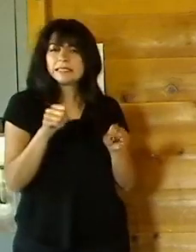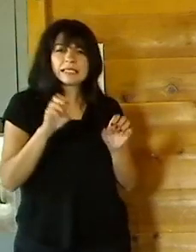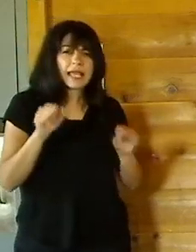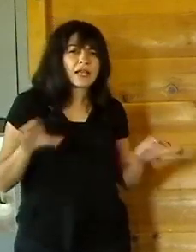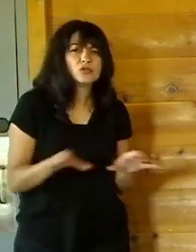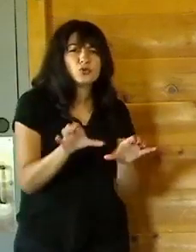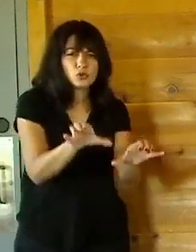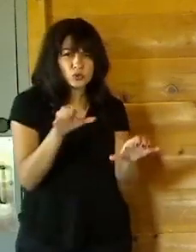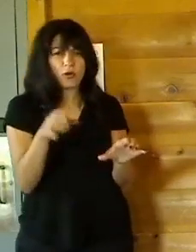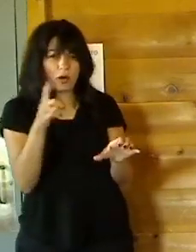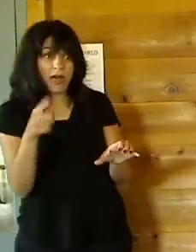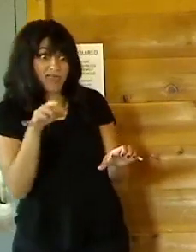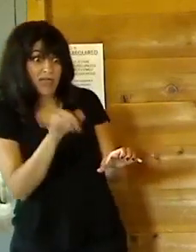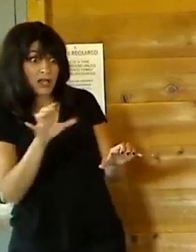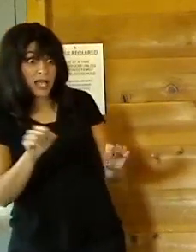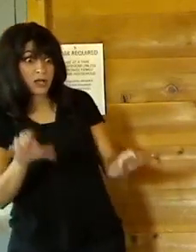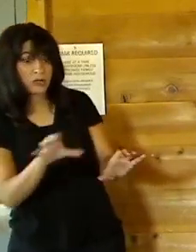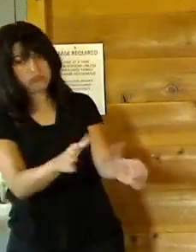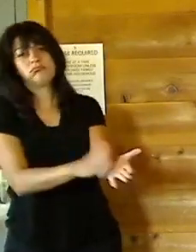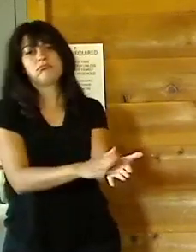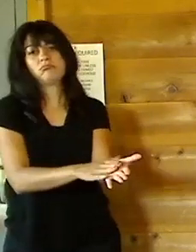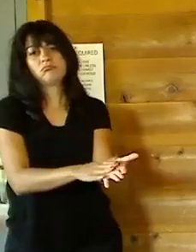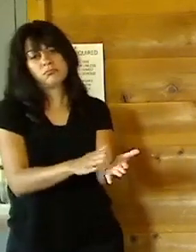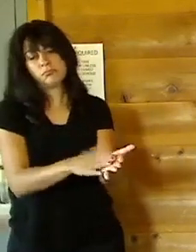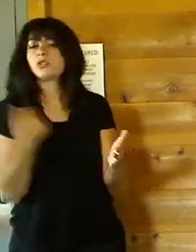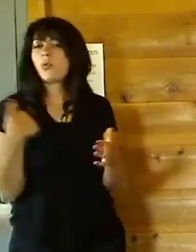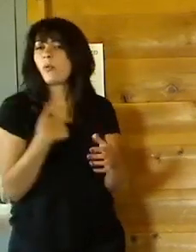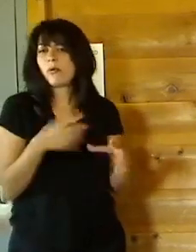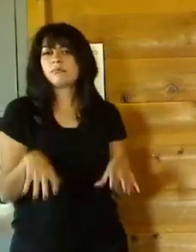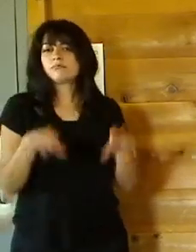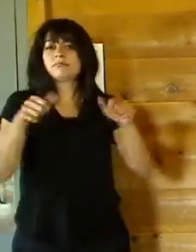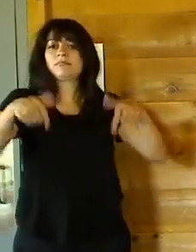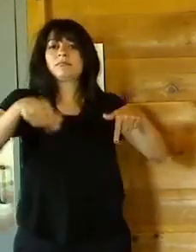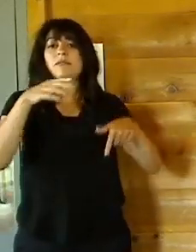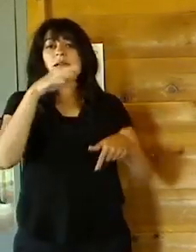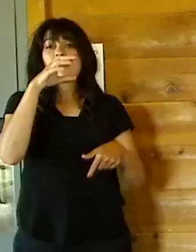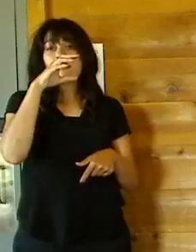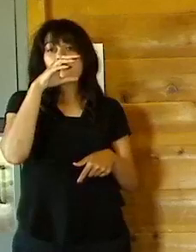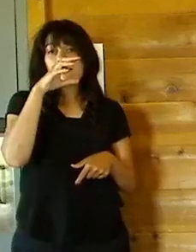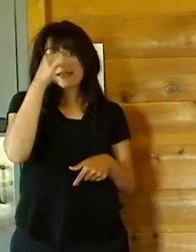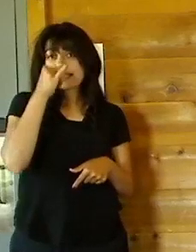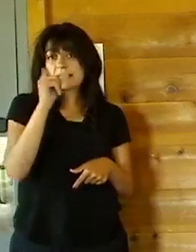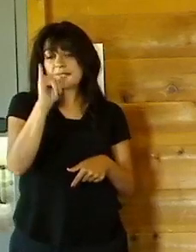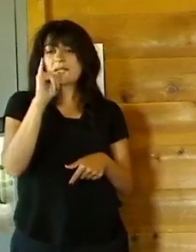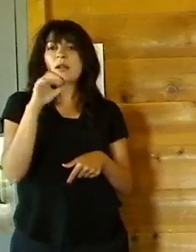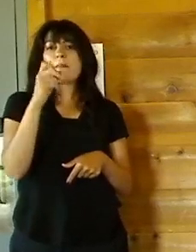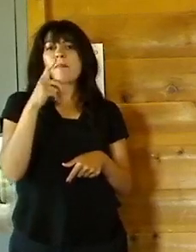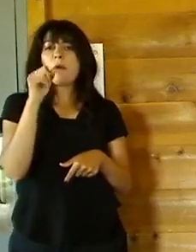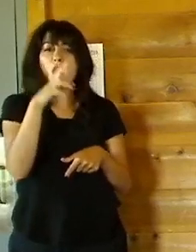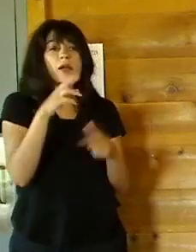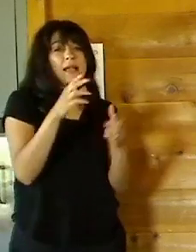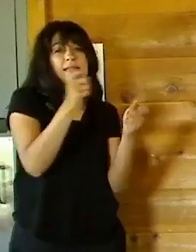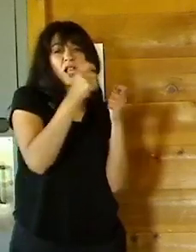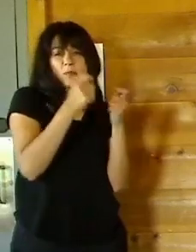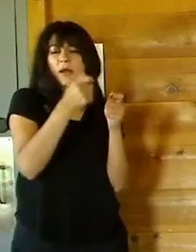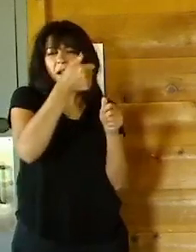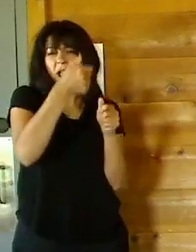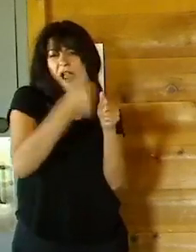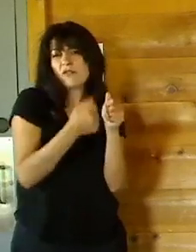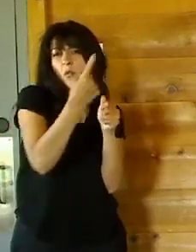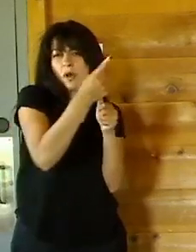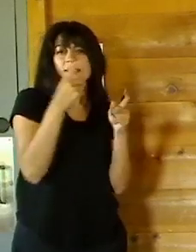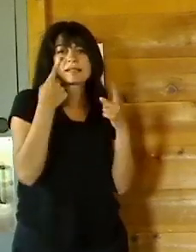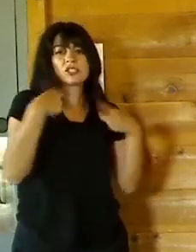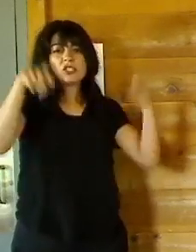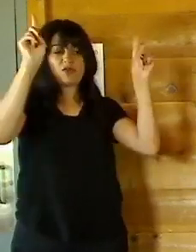at a great county park for the purposes of celebrating the achievements of everyone, regardless of ability.